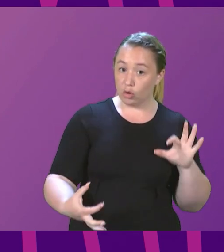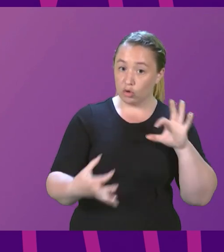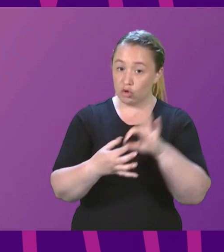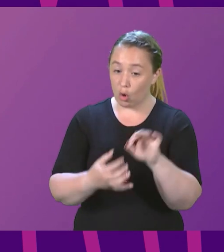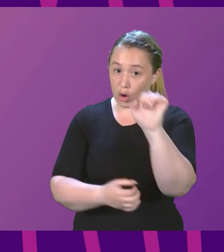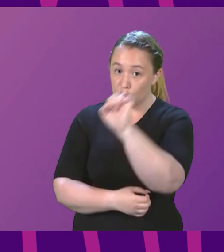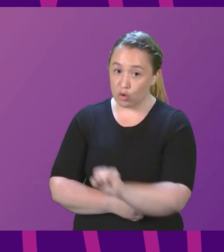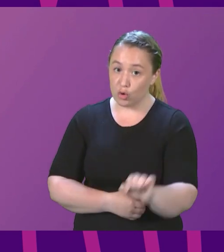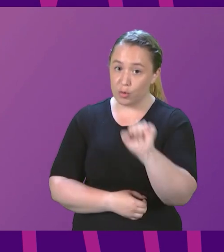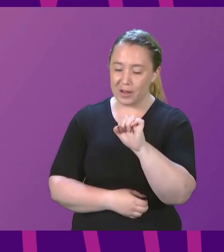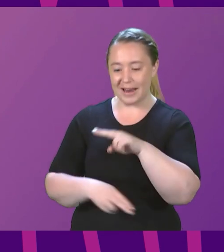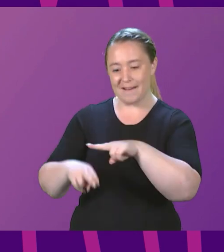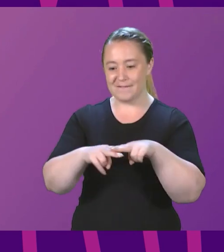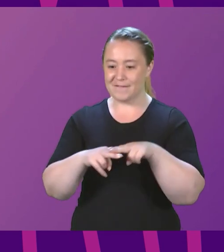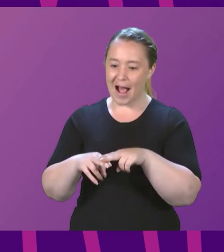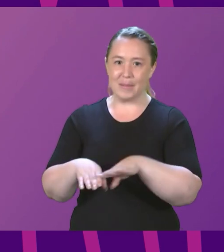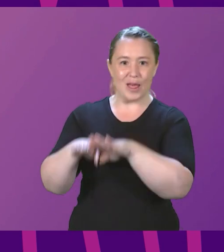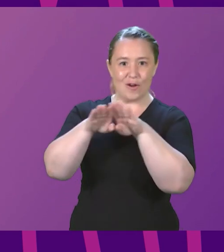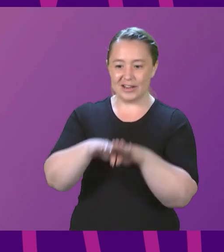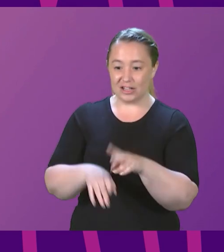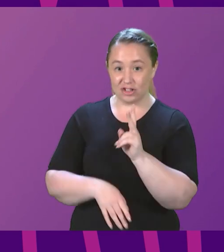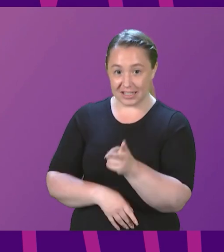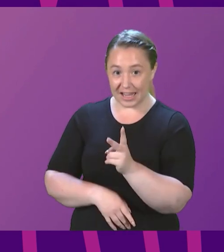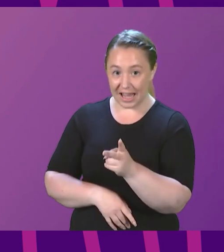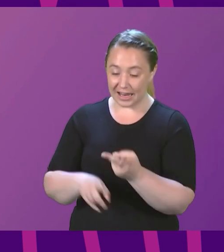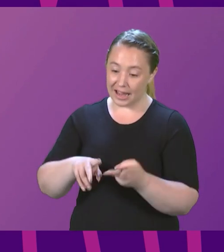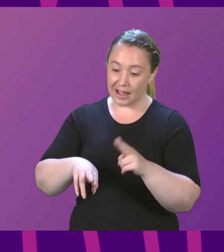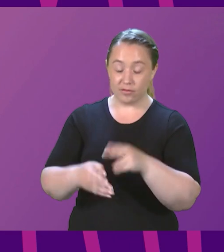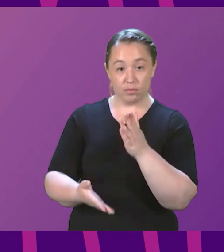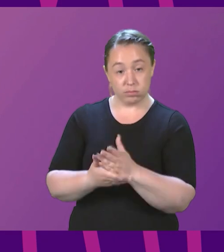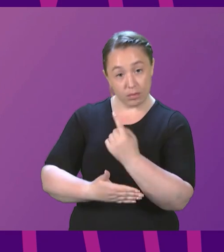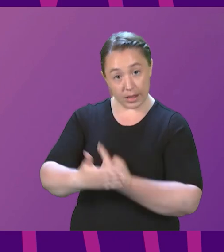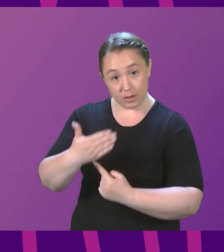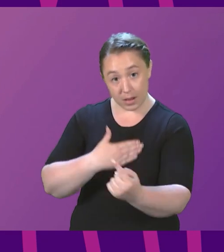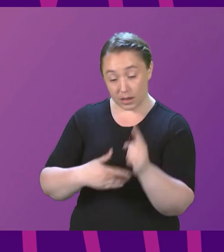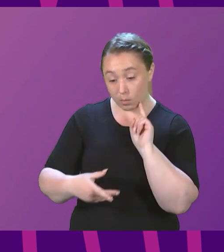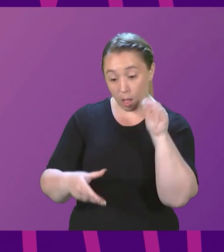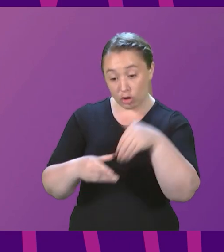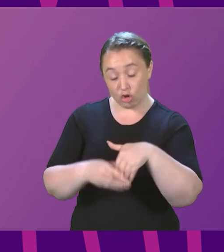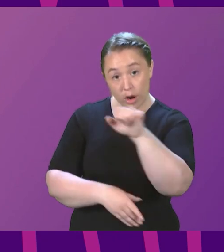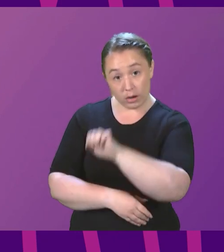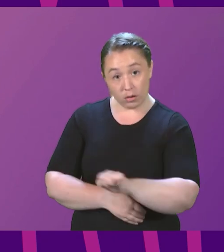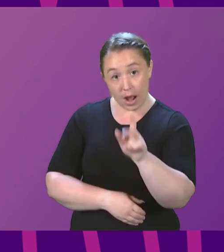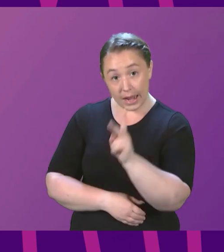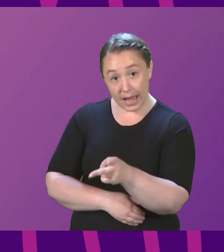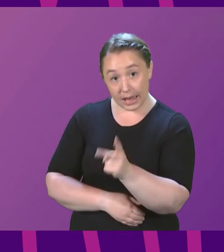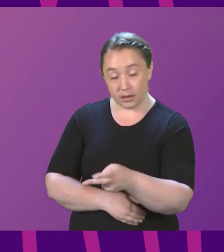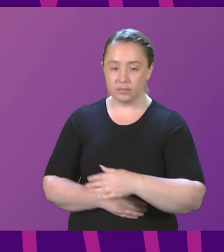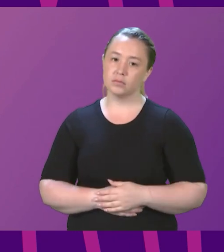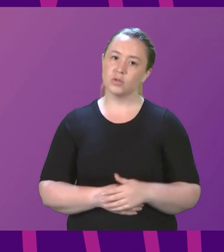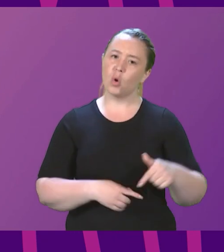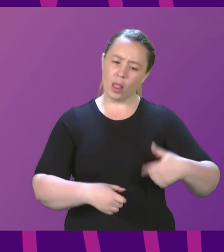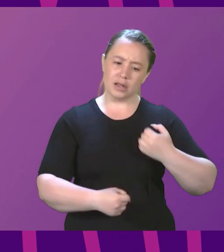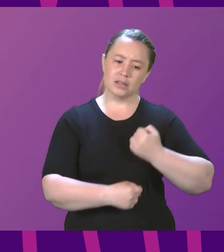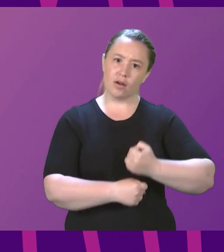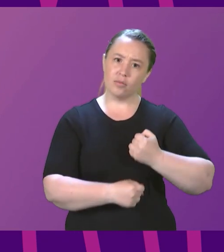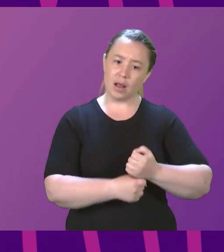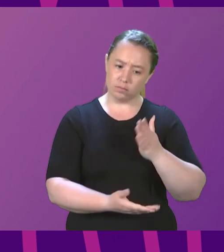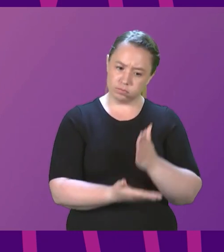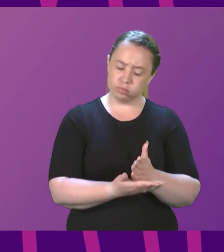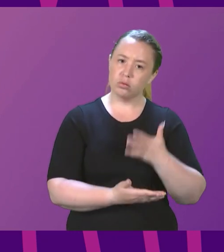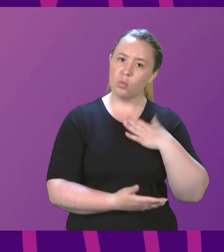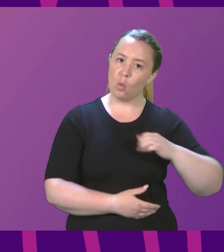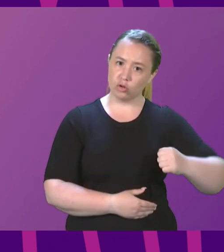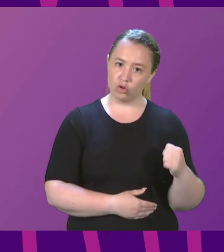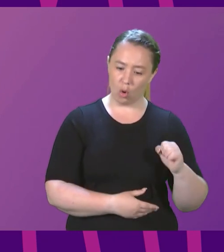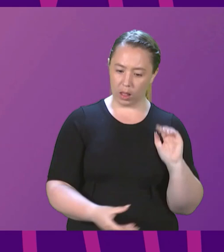family of nations on our independence? First Minister. The government wants to see Scotland rejoin